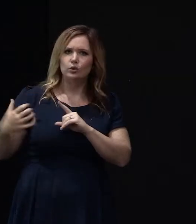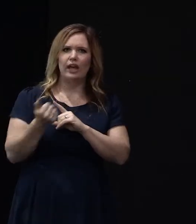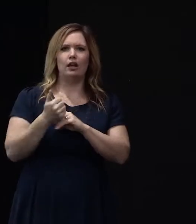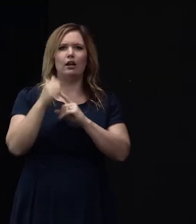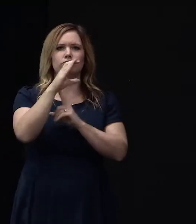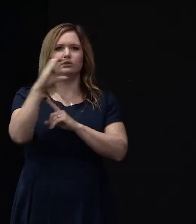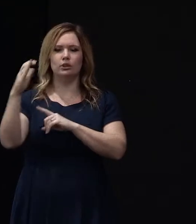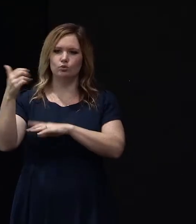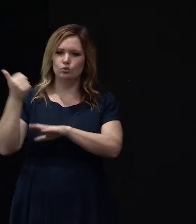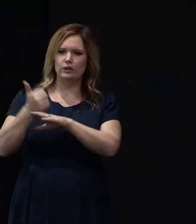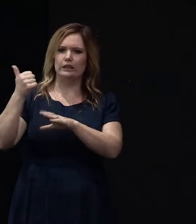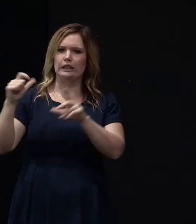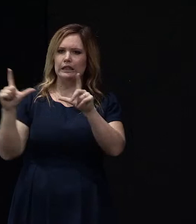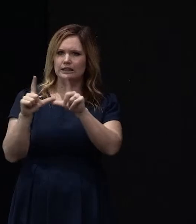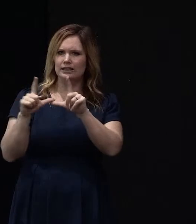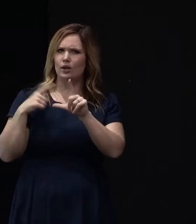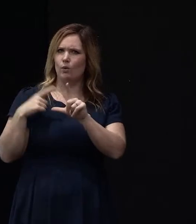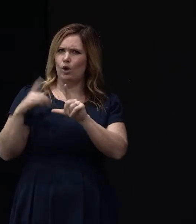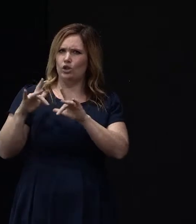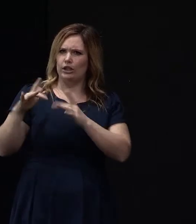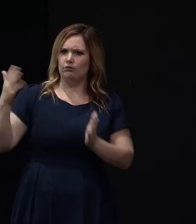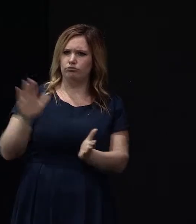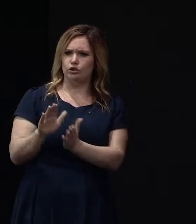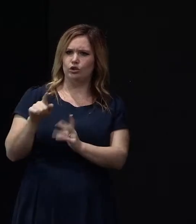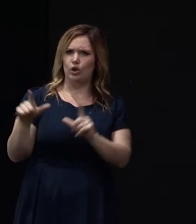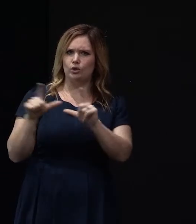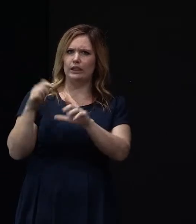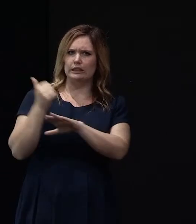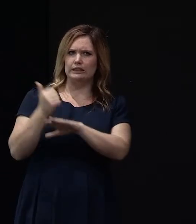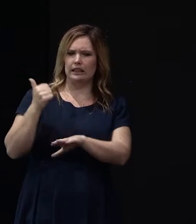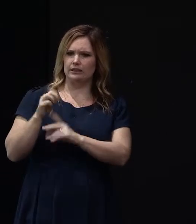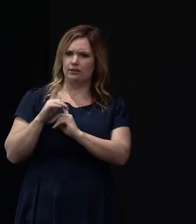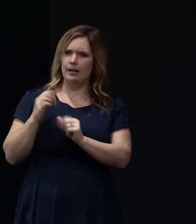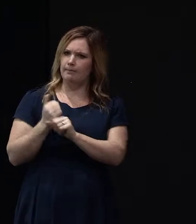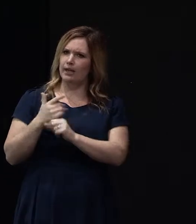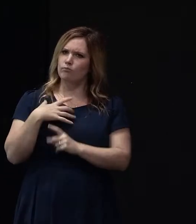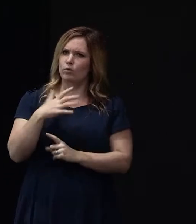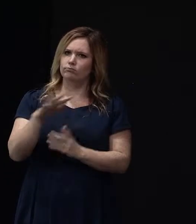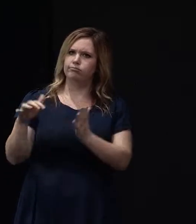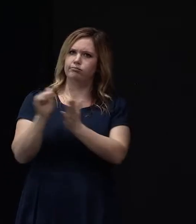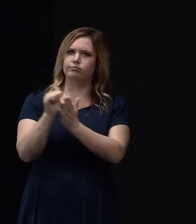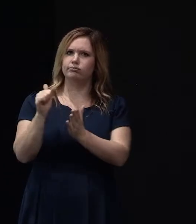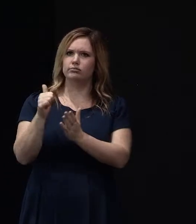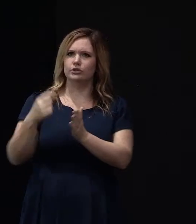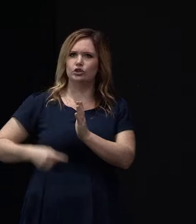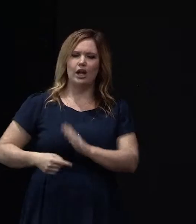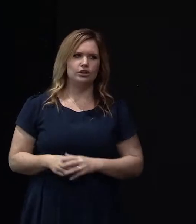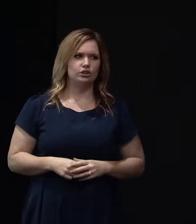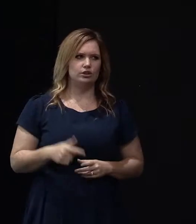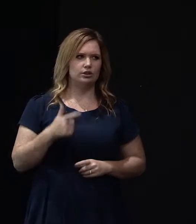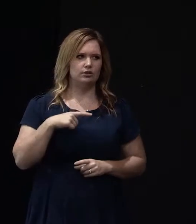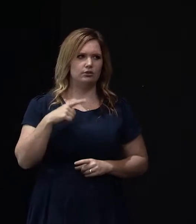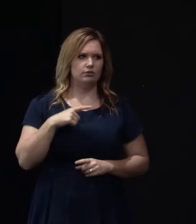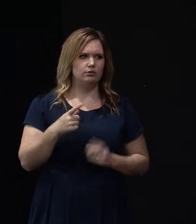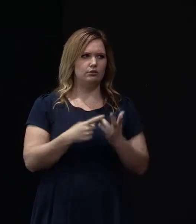that. Now, why is it that these haven't been cut back and brought into a reasonable charge? I mean, brands is charging, what,